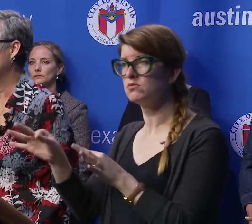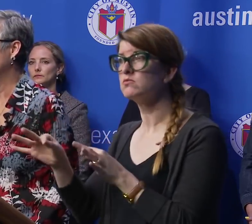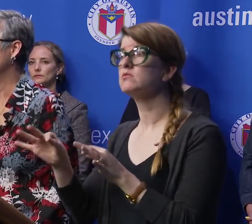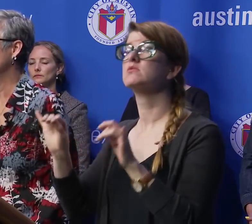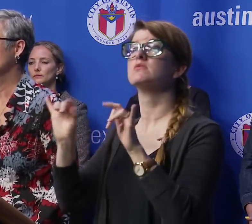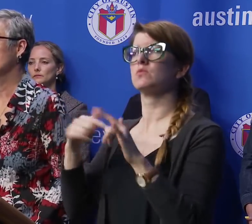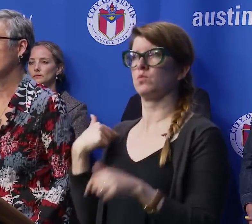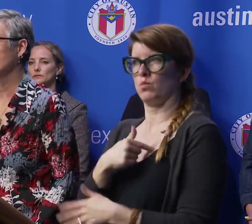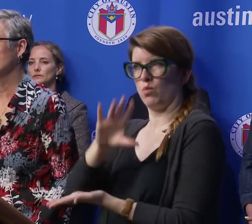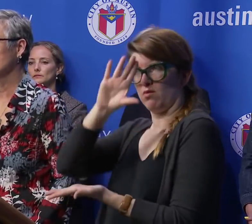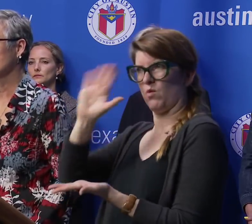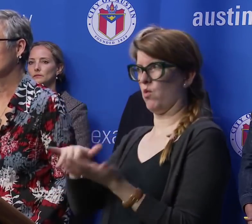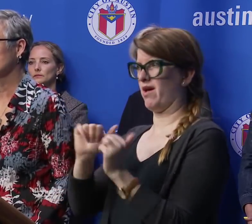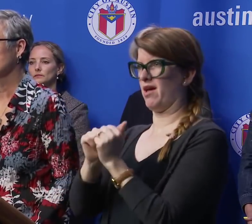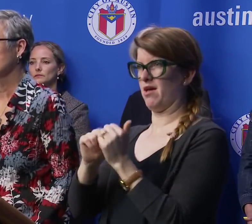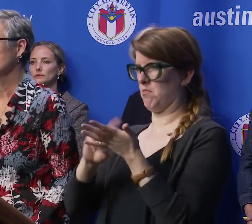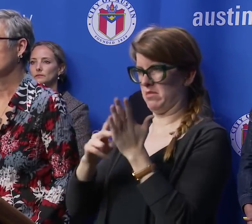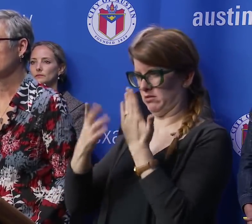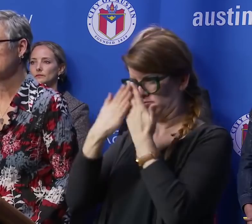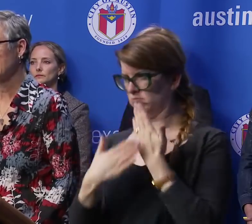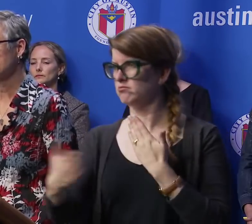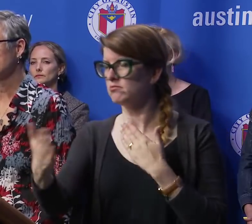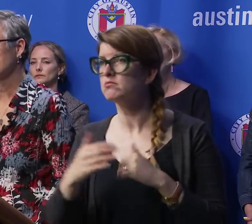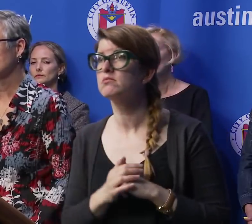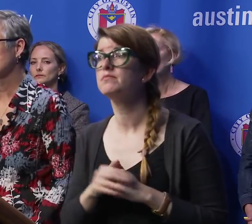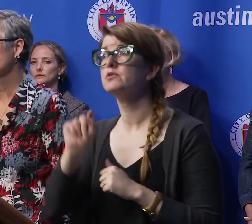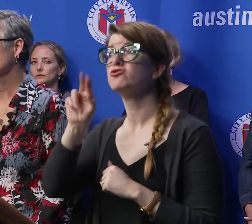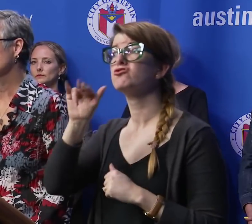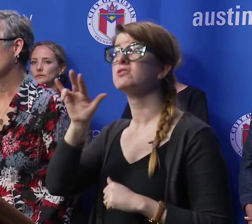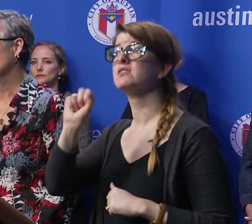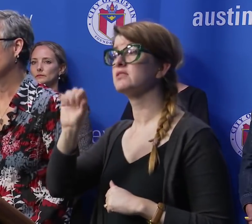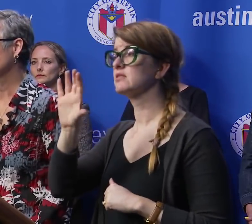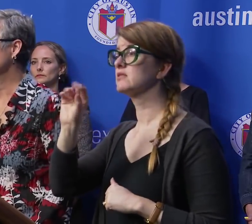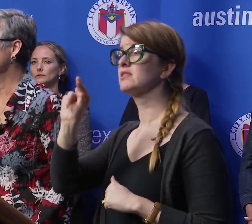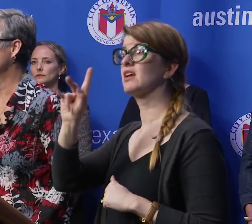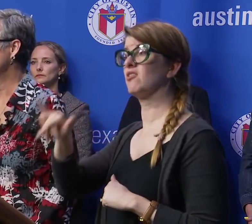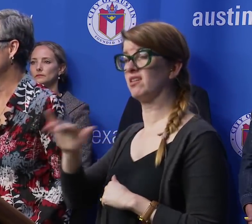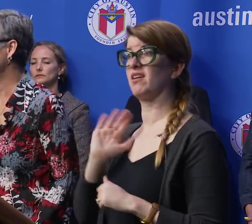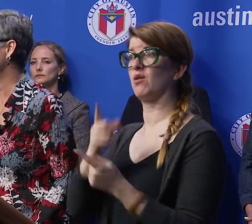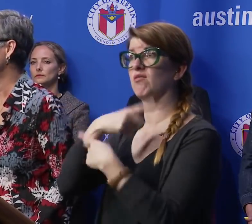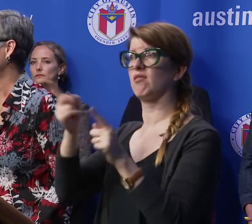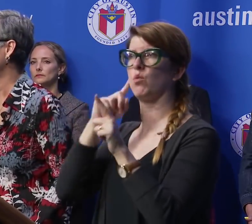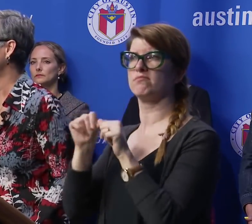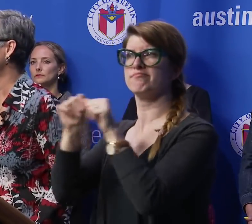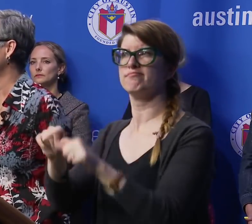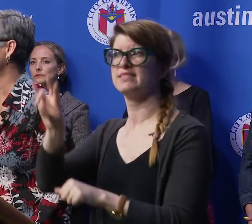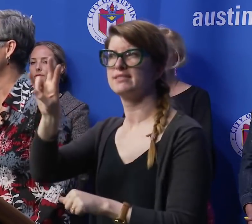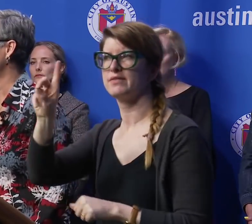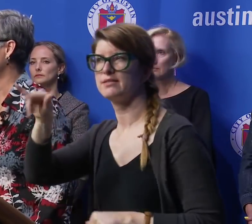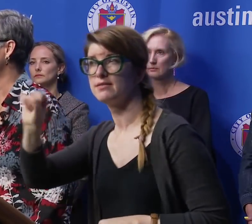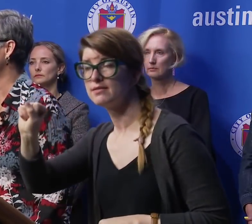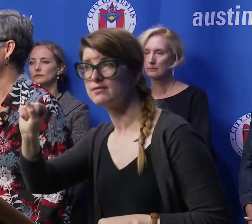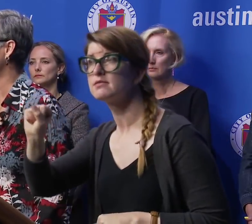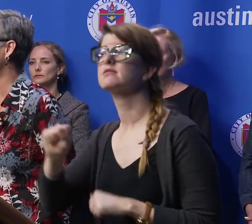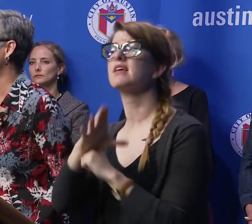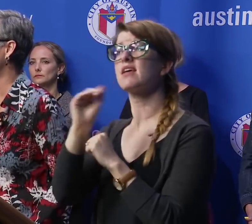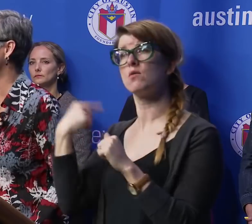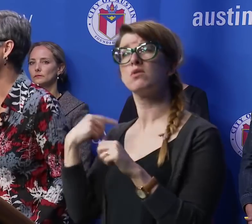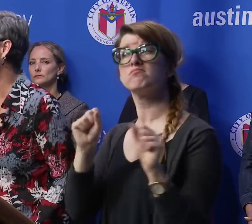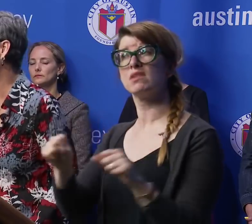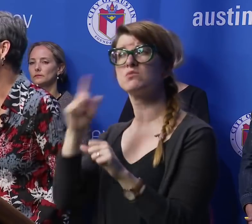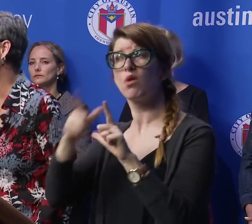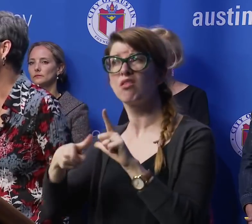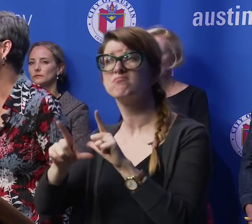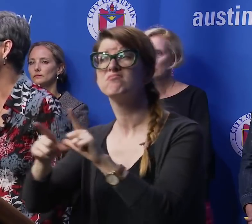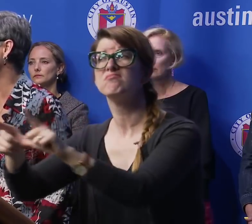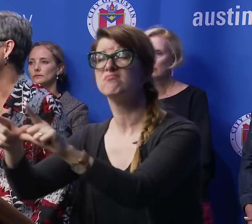also know how it will apply moving forward. The Travis County declaration lasts for seven days and of course with the option of renewal